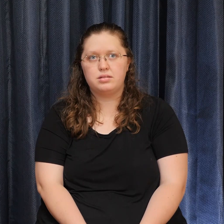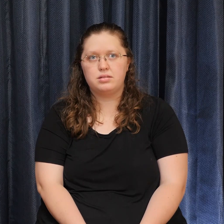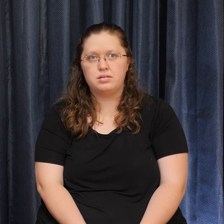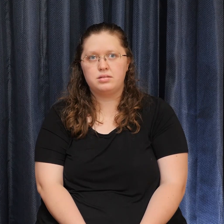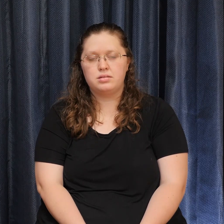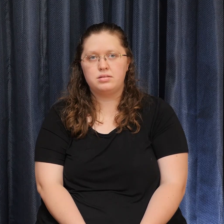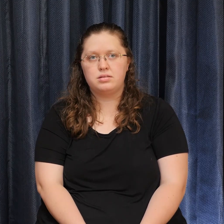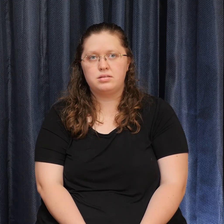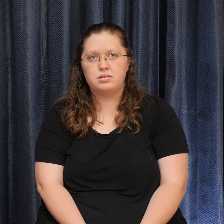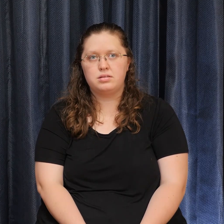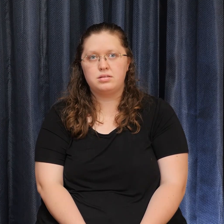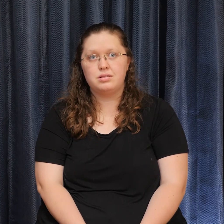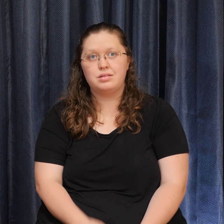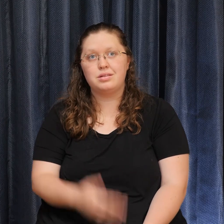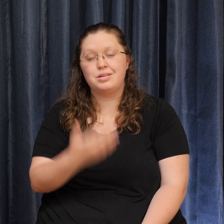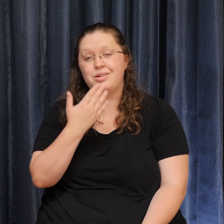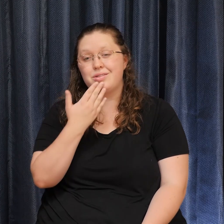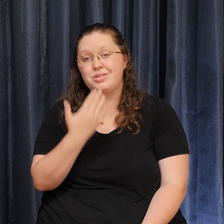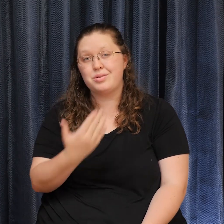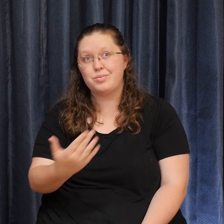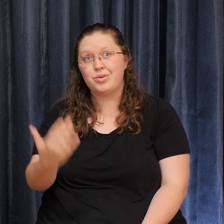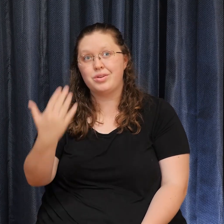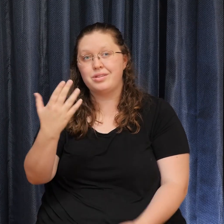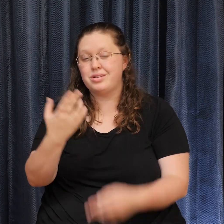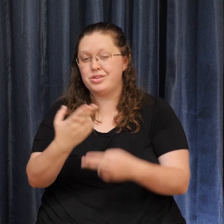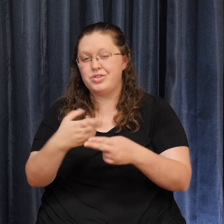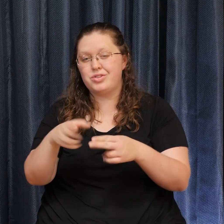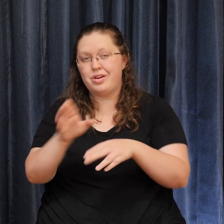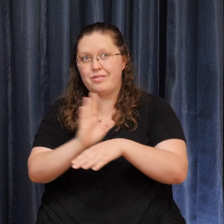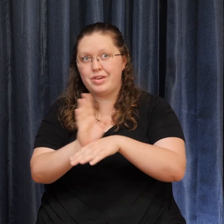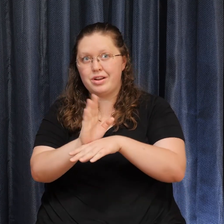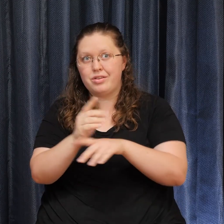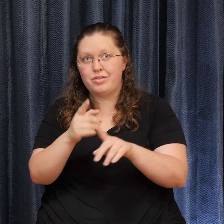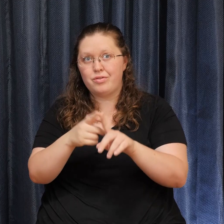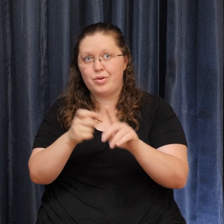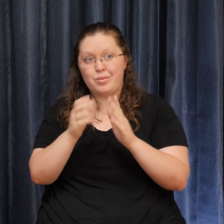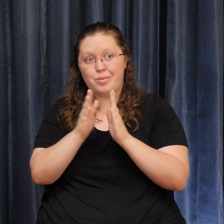Good morning. Here's a quick video from praying chaplain Tim Wright.